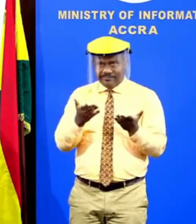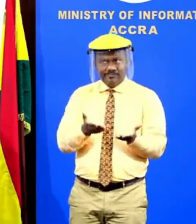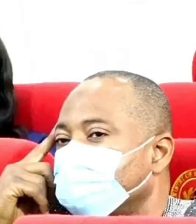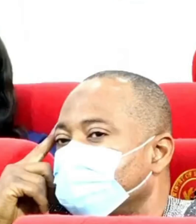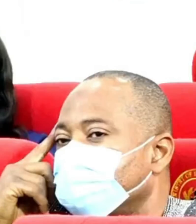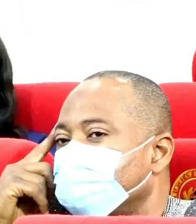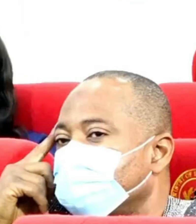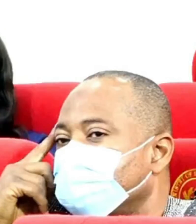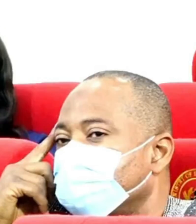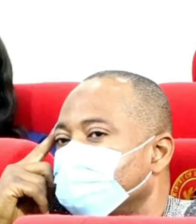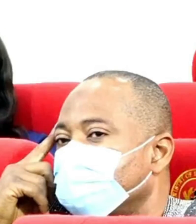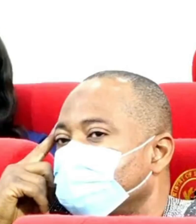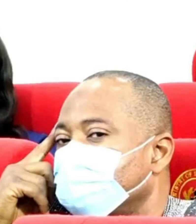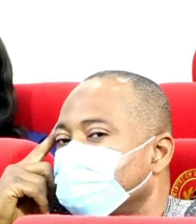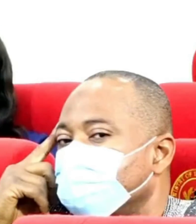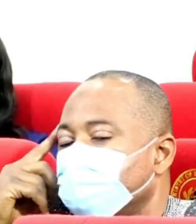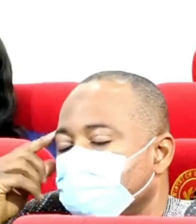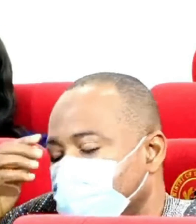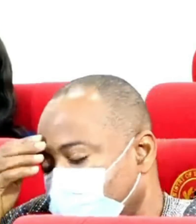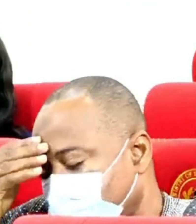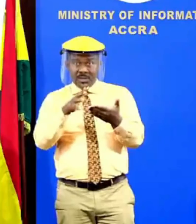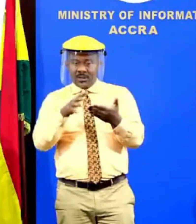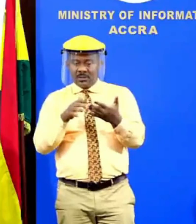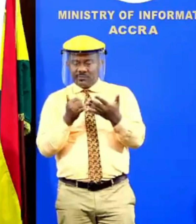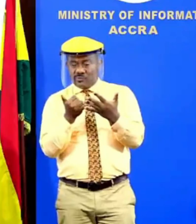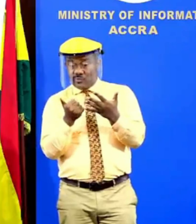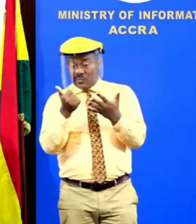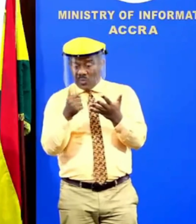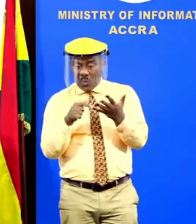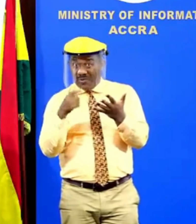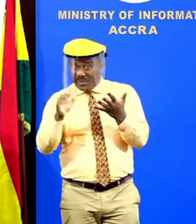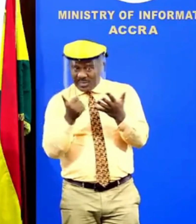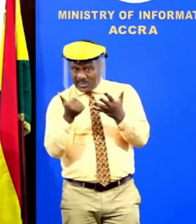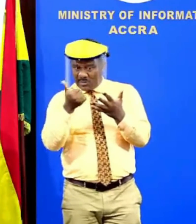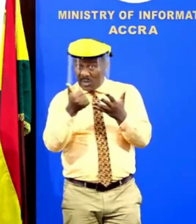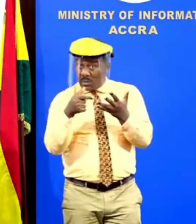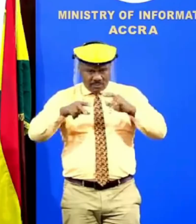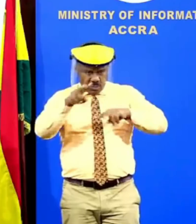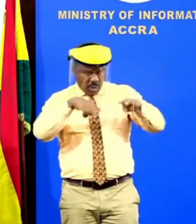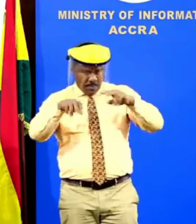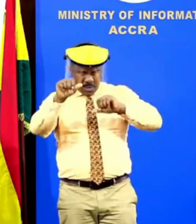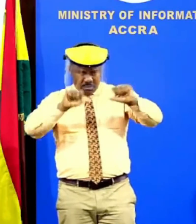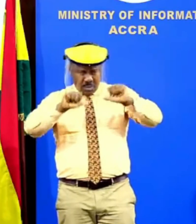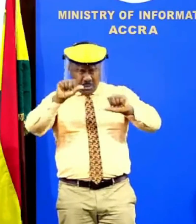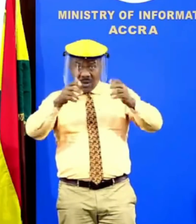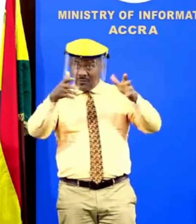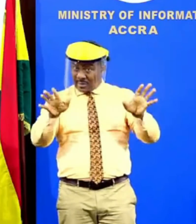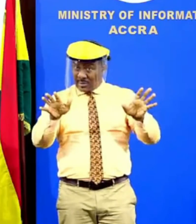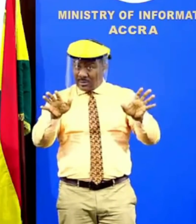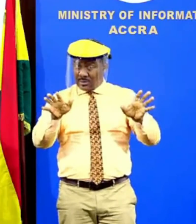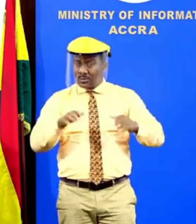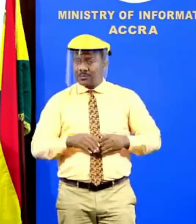to formally initiate and complete the phase two, which is feasibility studies. Like I said, three new